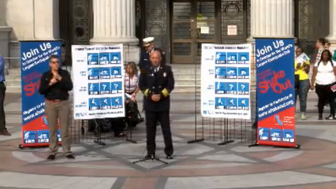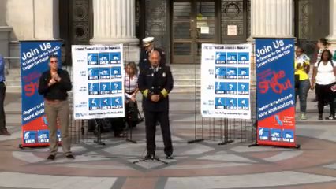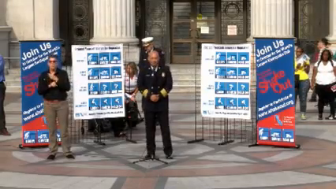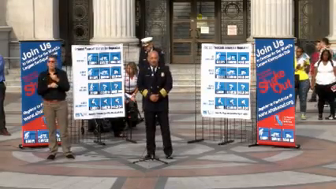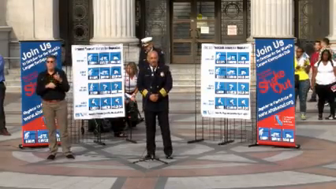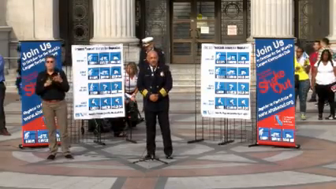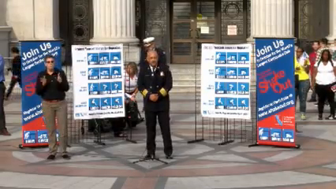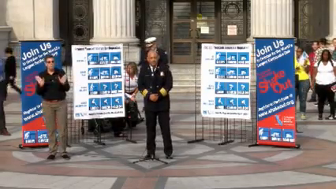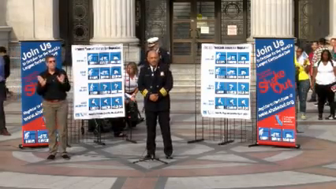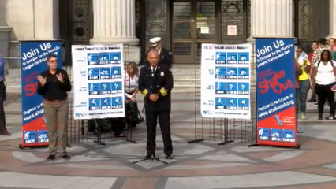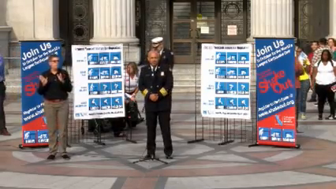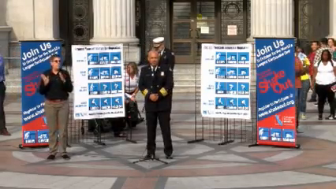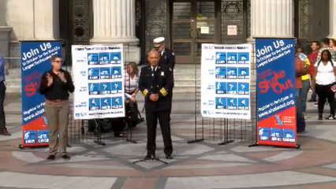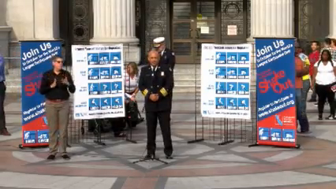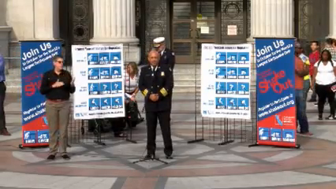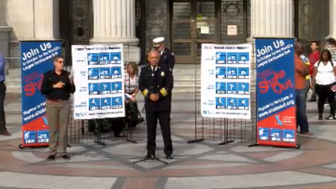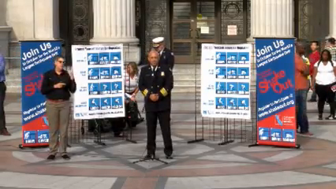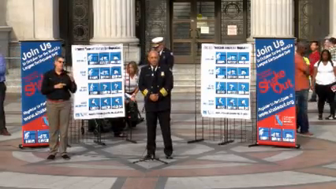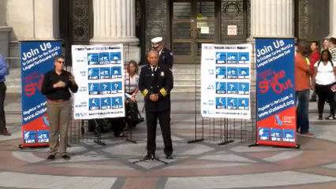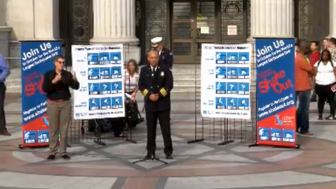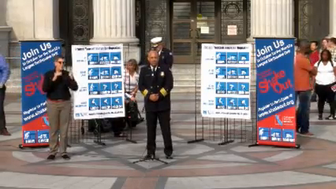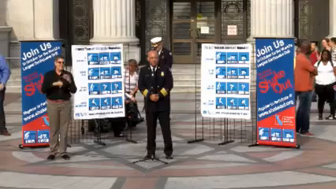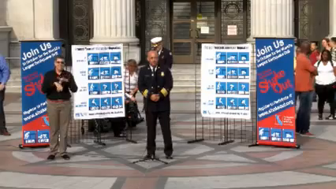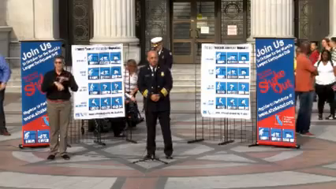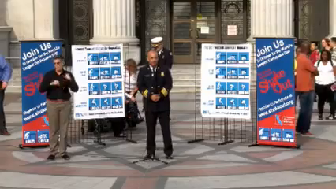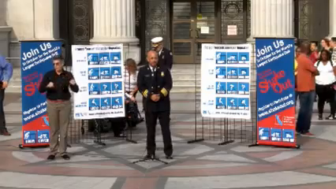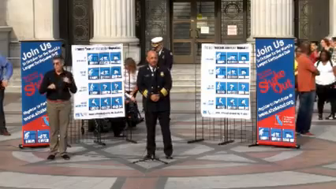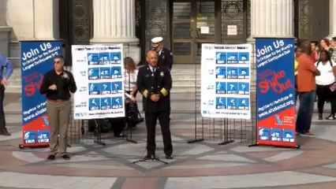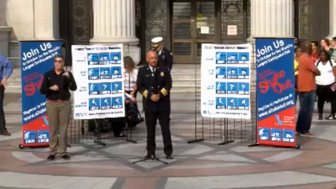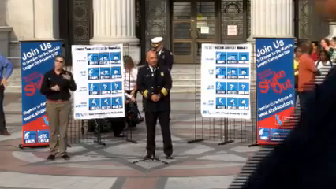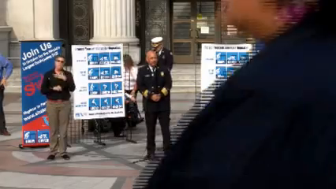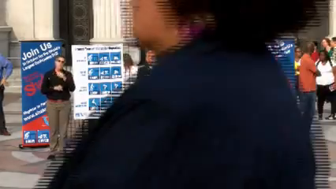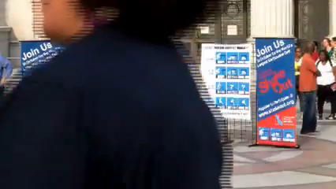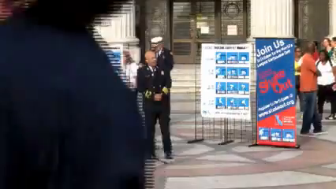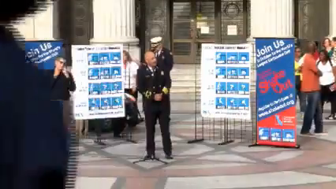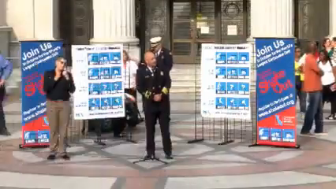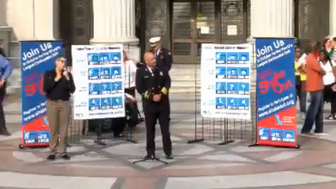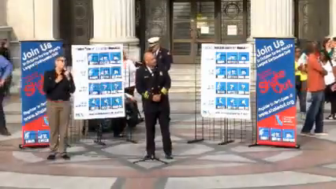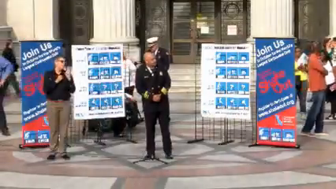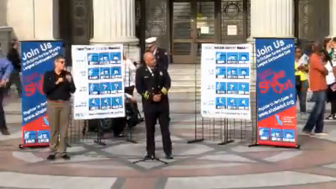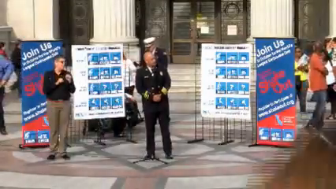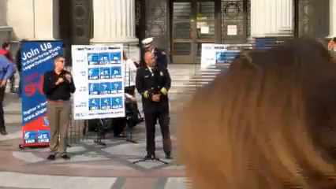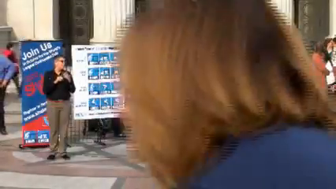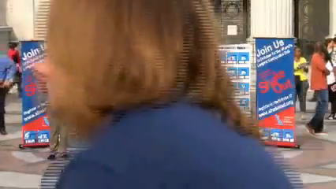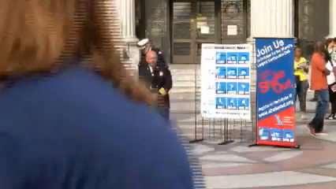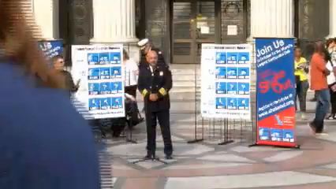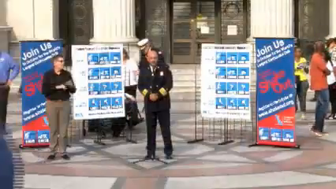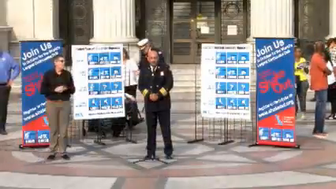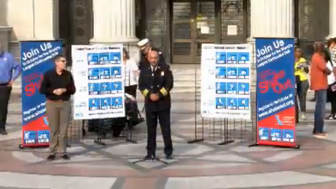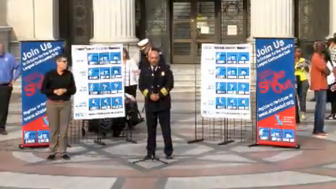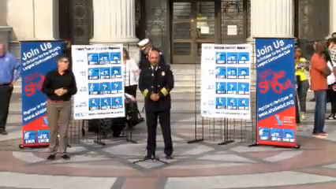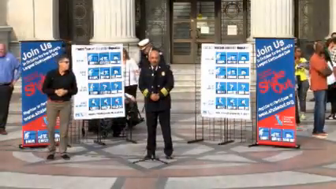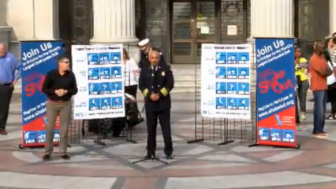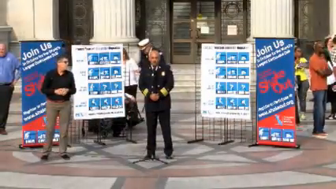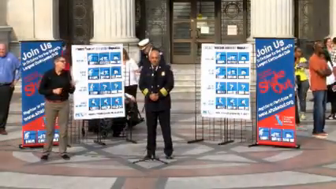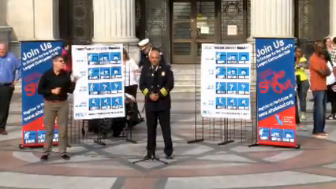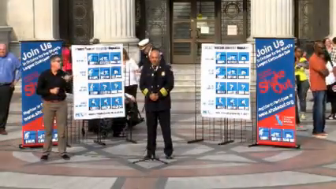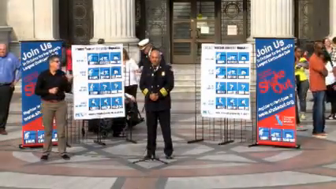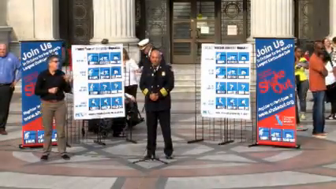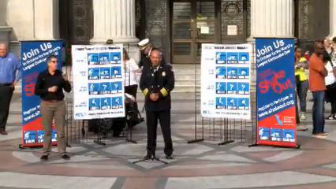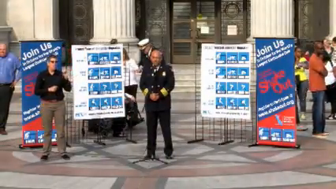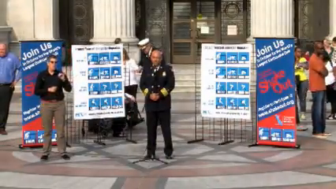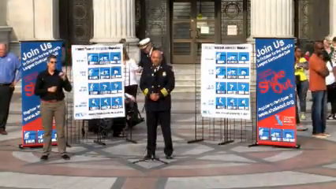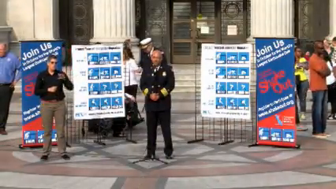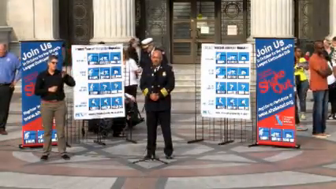when we have our next seismic event so you and your loved ones can be prepared. In addition, we have the Oakland Fire Department's